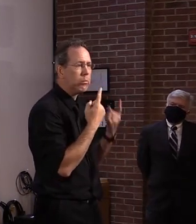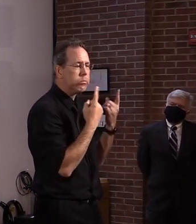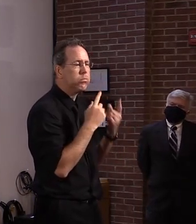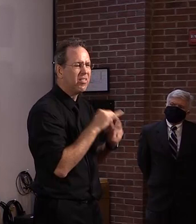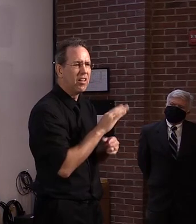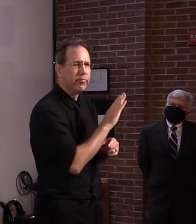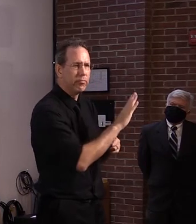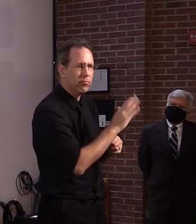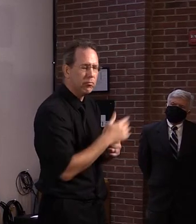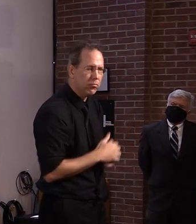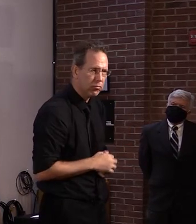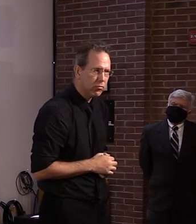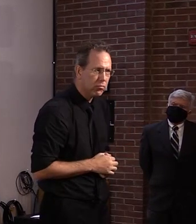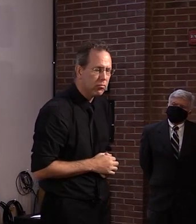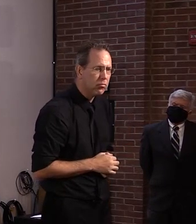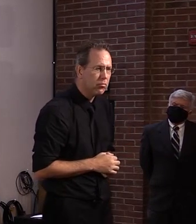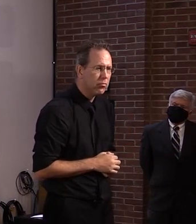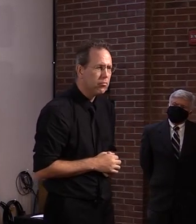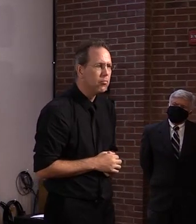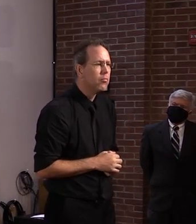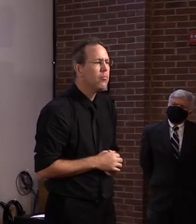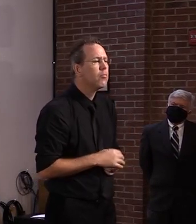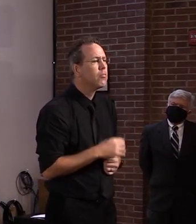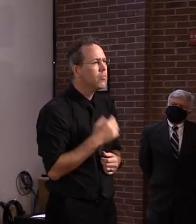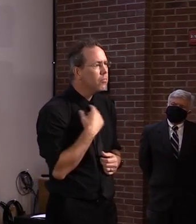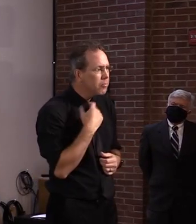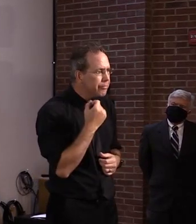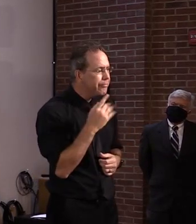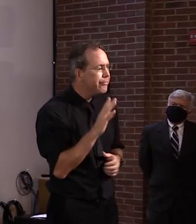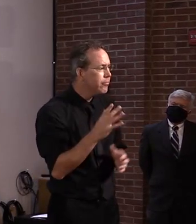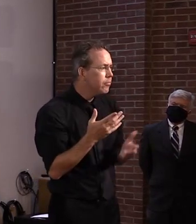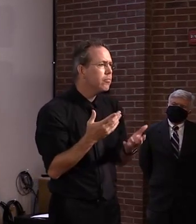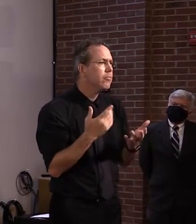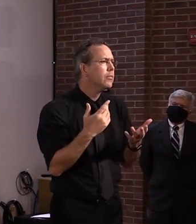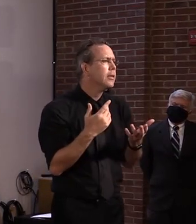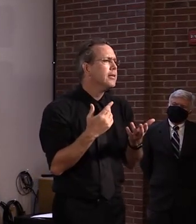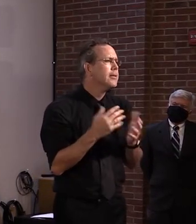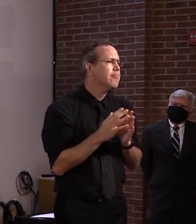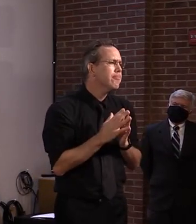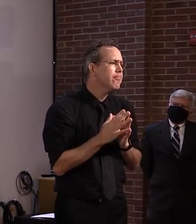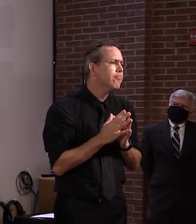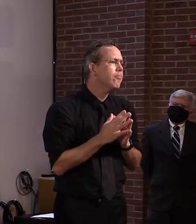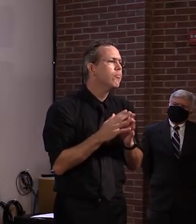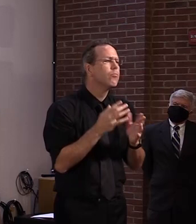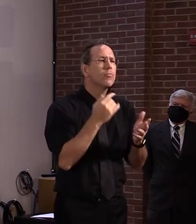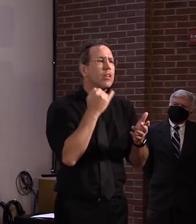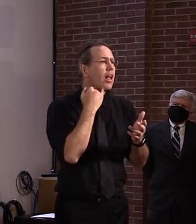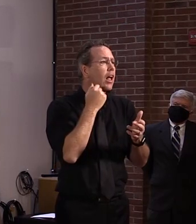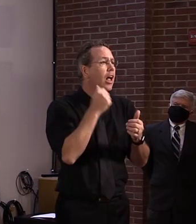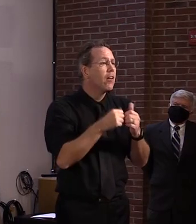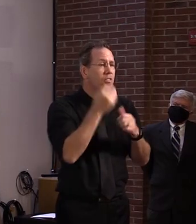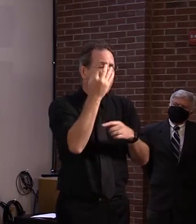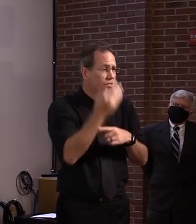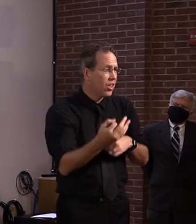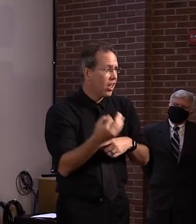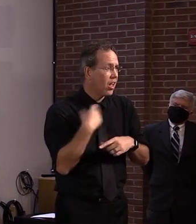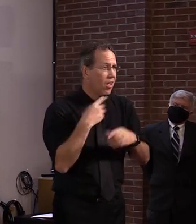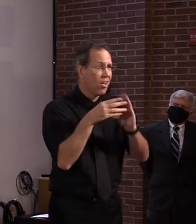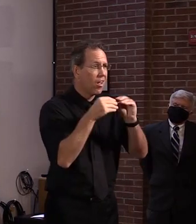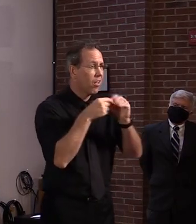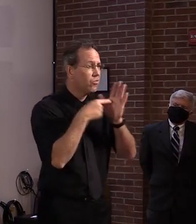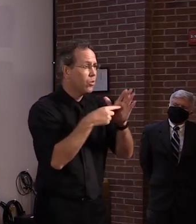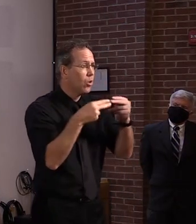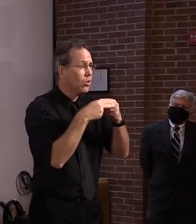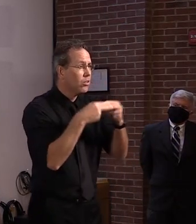but nonetheless, we are continuing to monitor all of the metrics we provide here every Friday, uh, because that will be a good